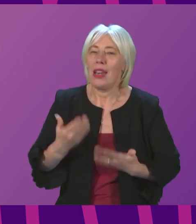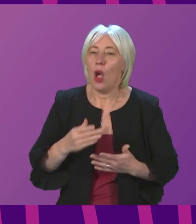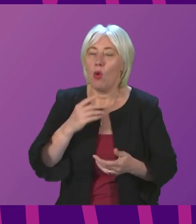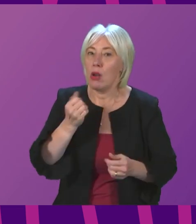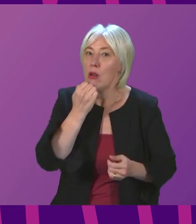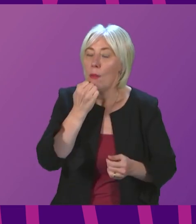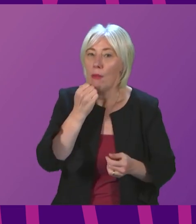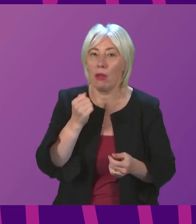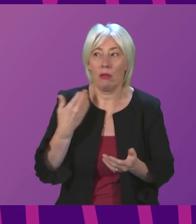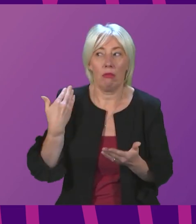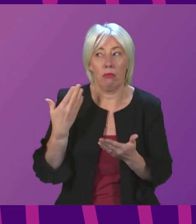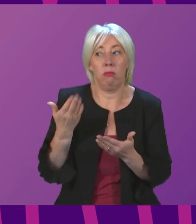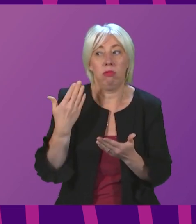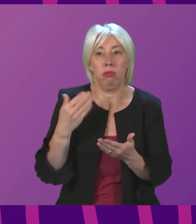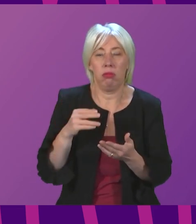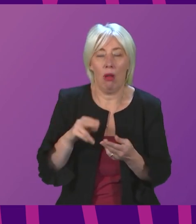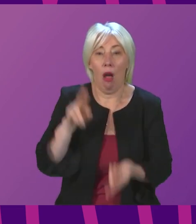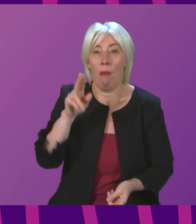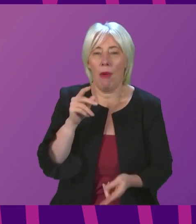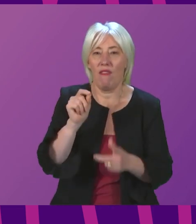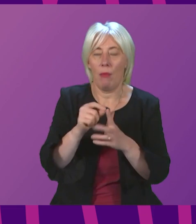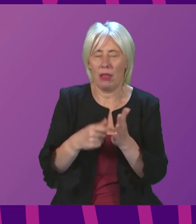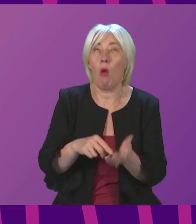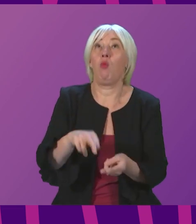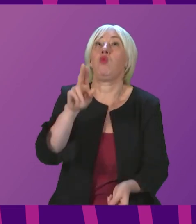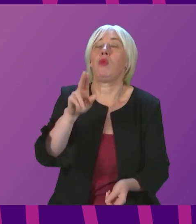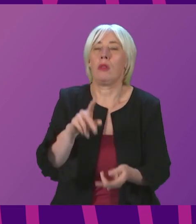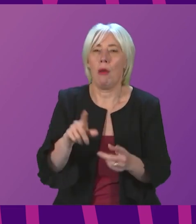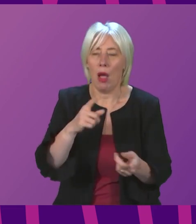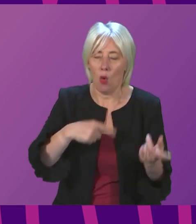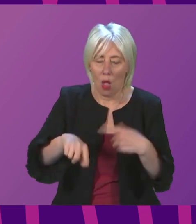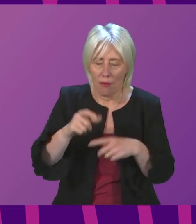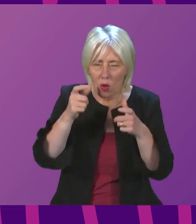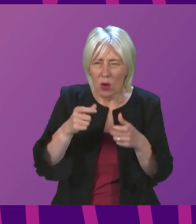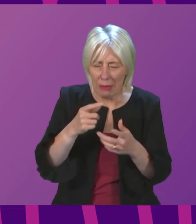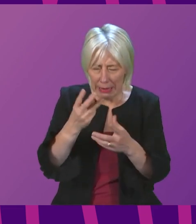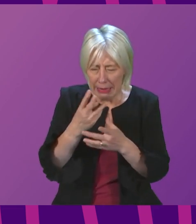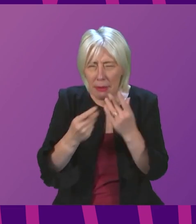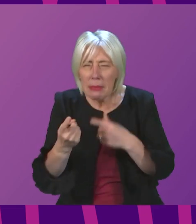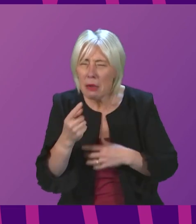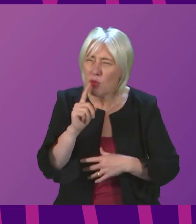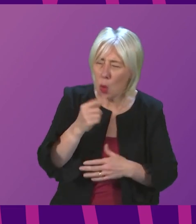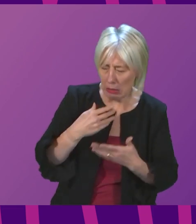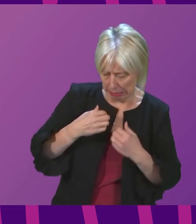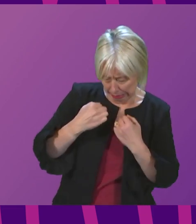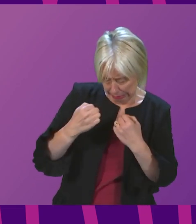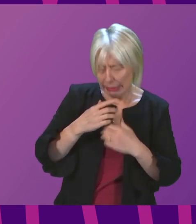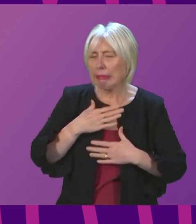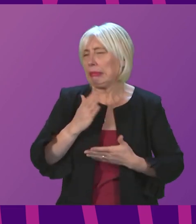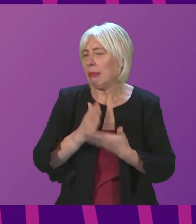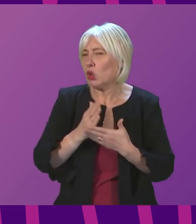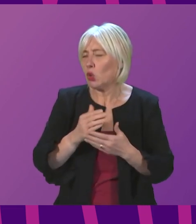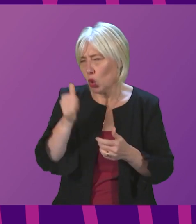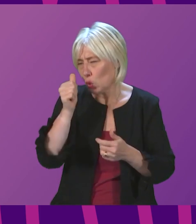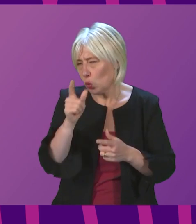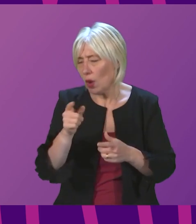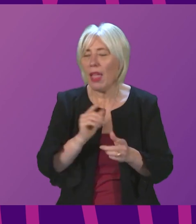testing rates over the days since, but the point about being vigilant around symptoms is important and I am sure the chief